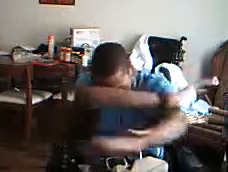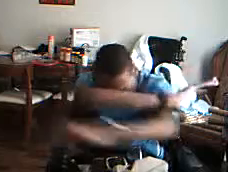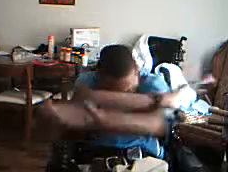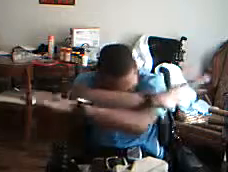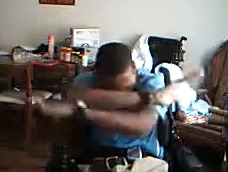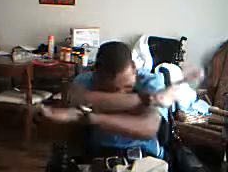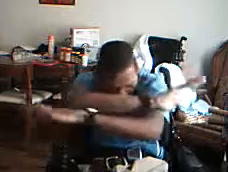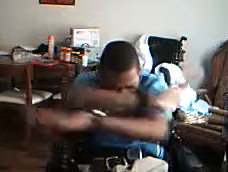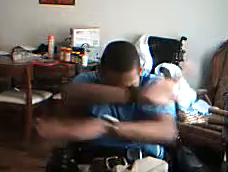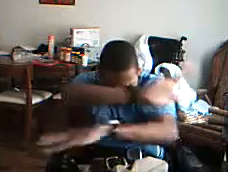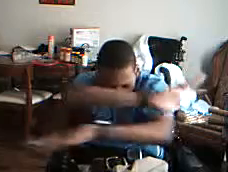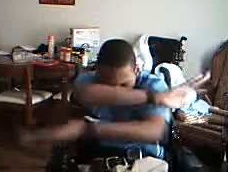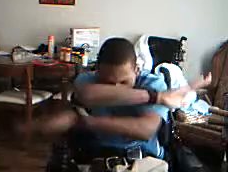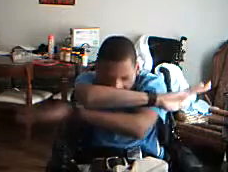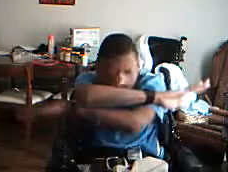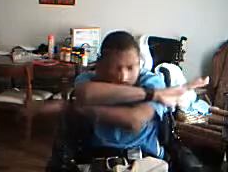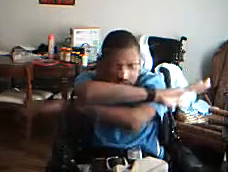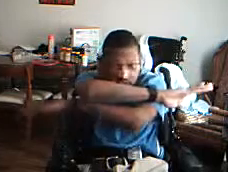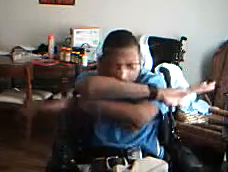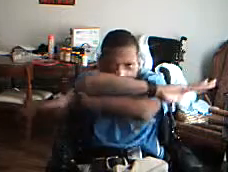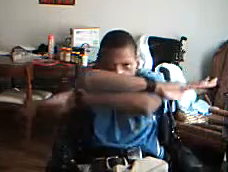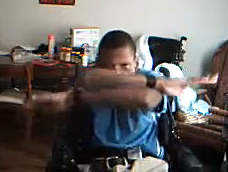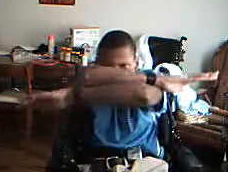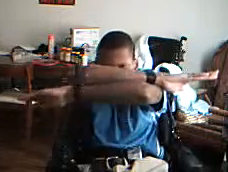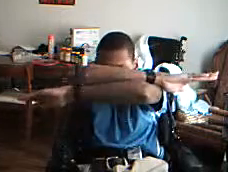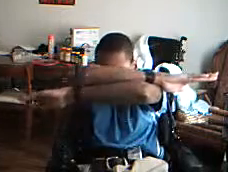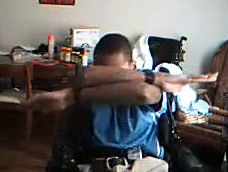for openings to strike.